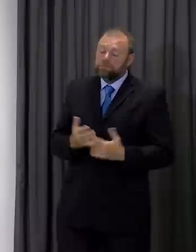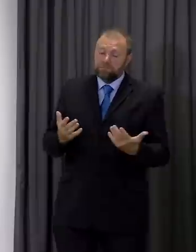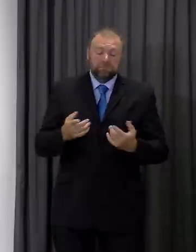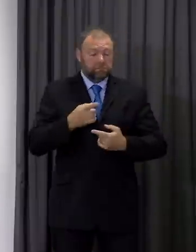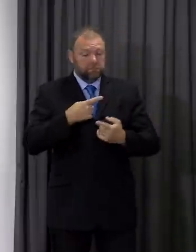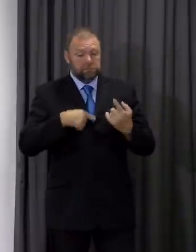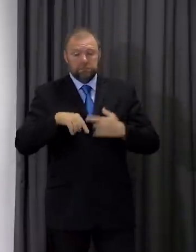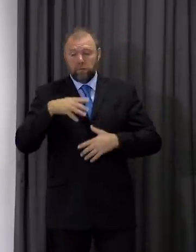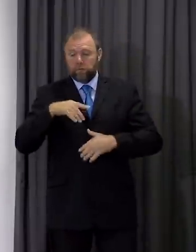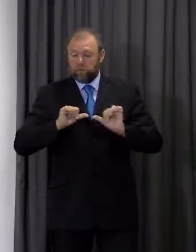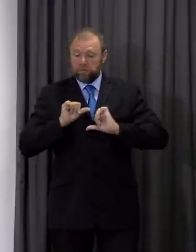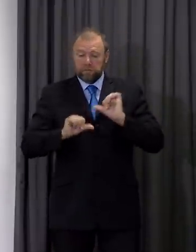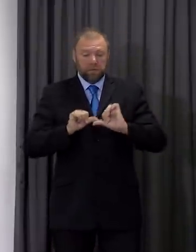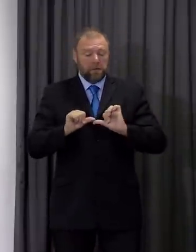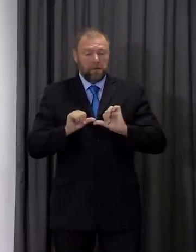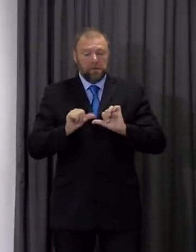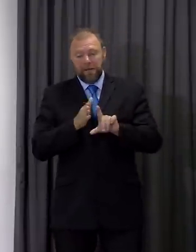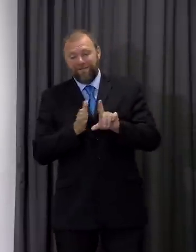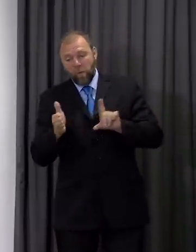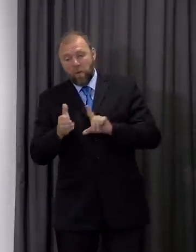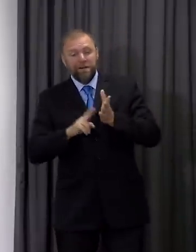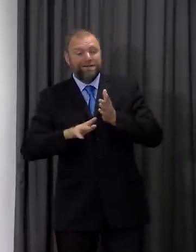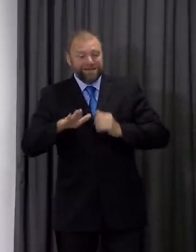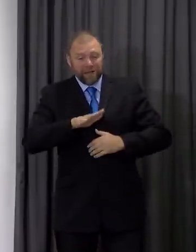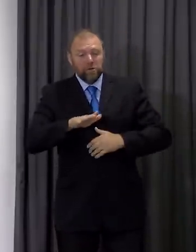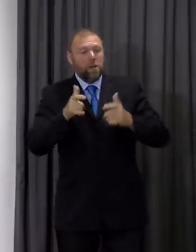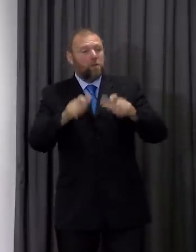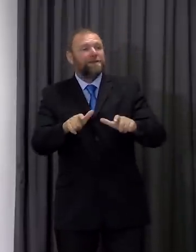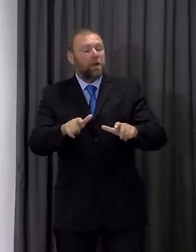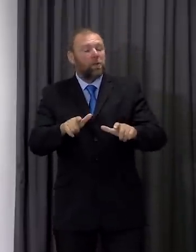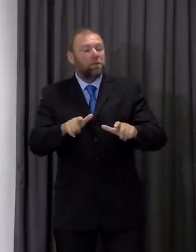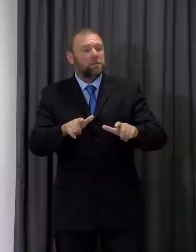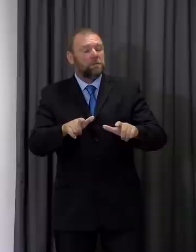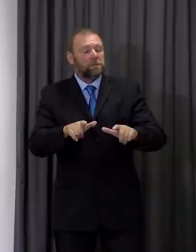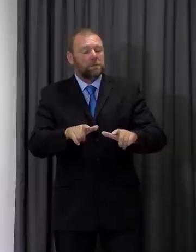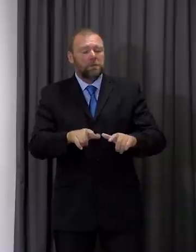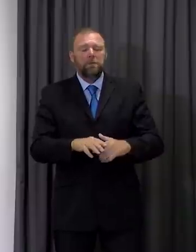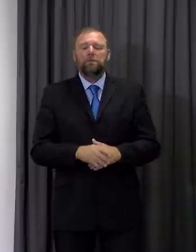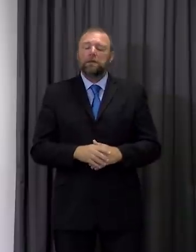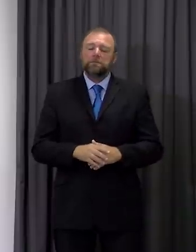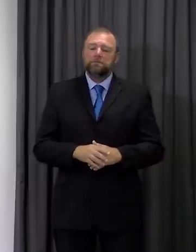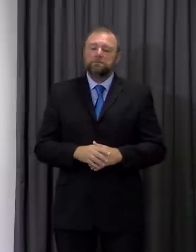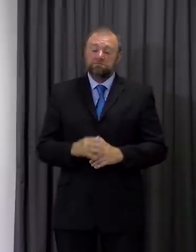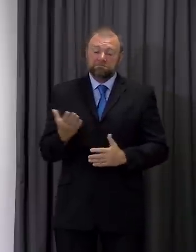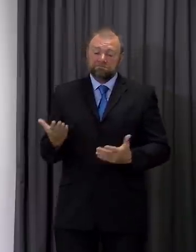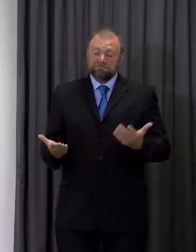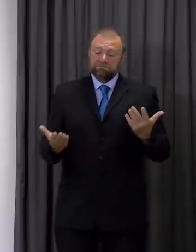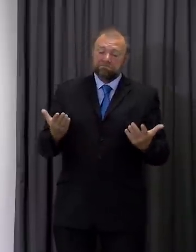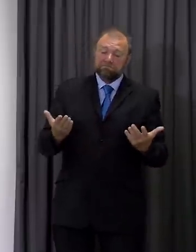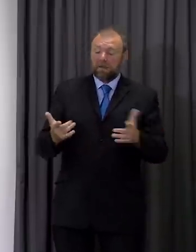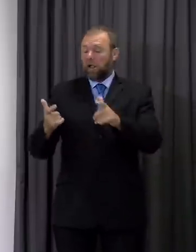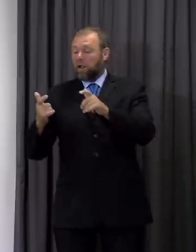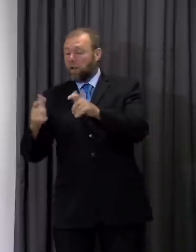can avoid having local and national lockdowns. That's the objective but if it's the choice between a lockdown or accepting